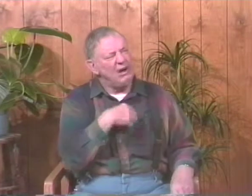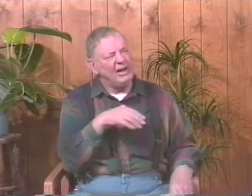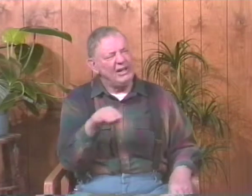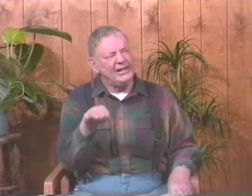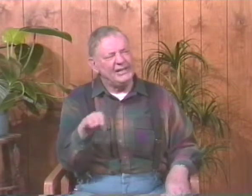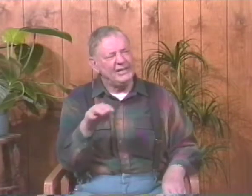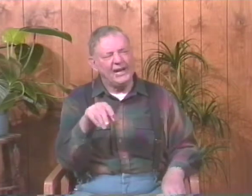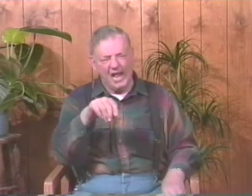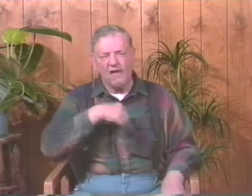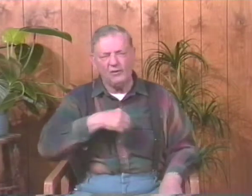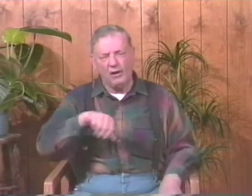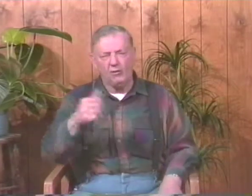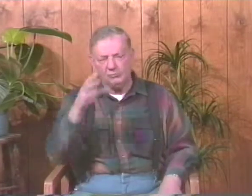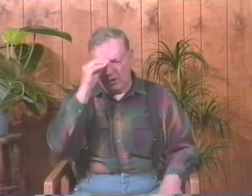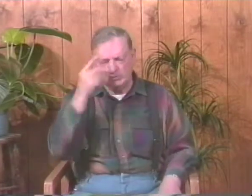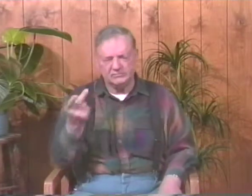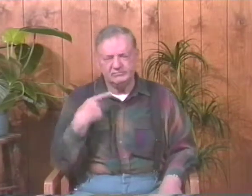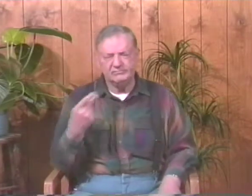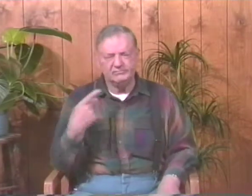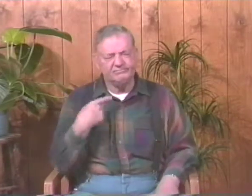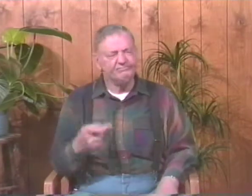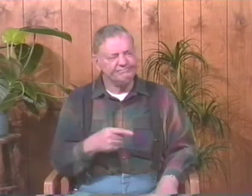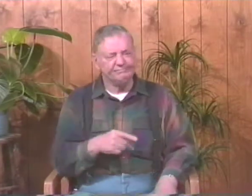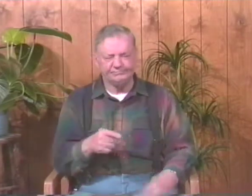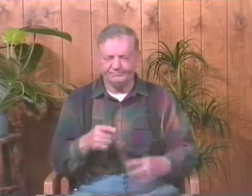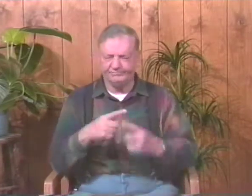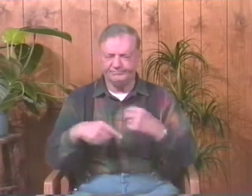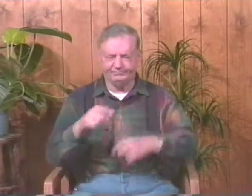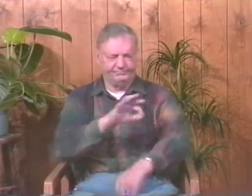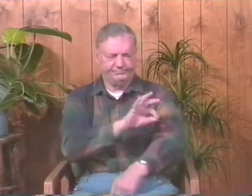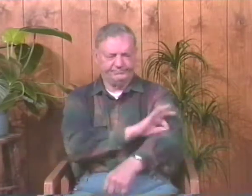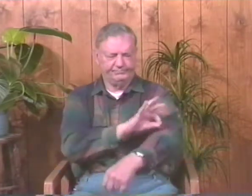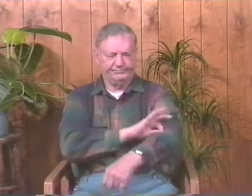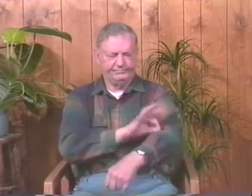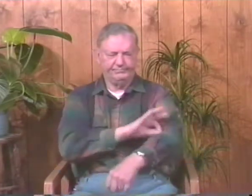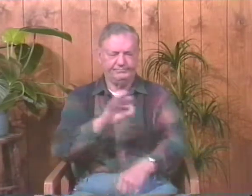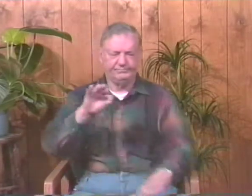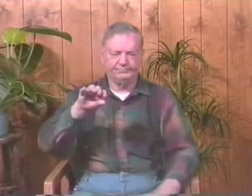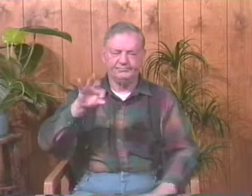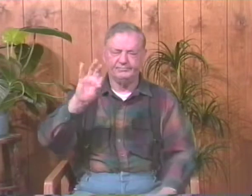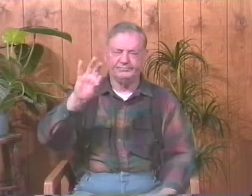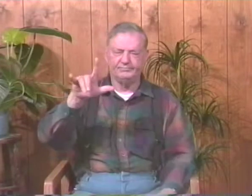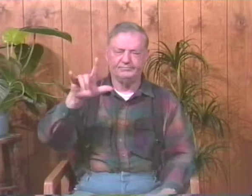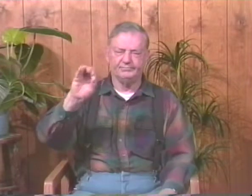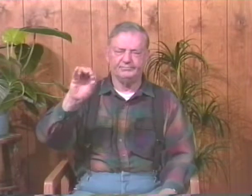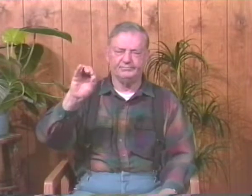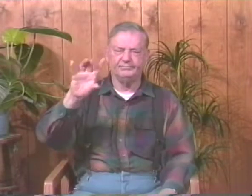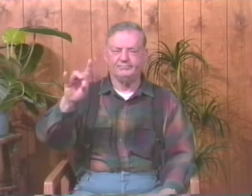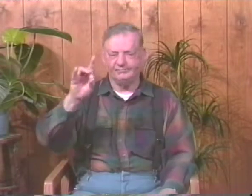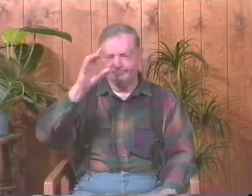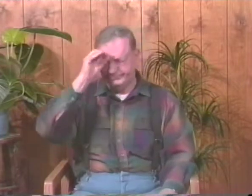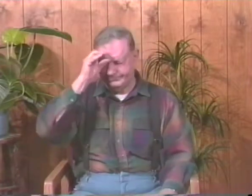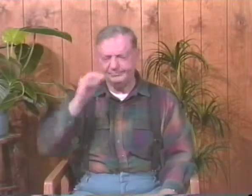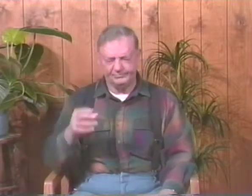were working with, and I said to my friend, there was another guy there with me, and his last name was Flood.